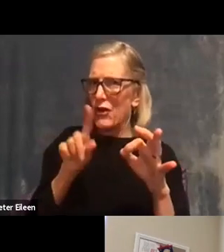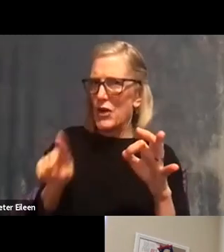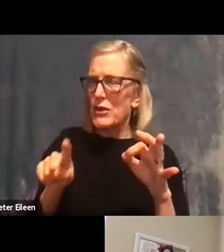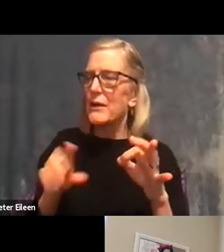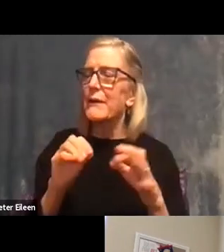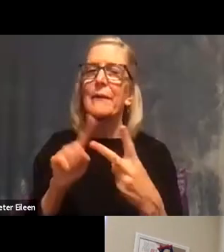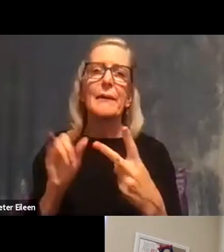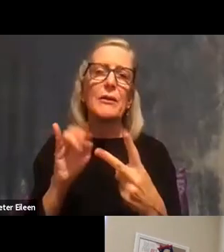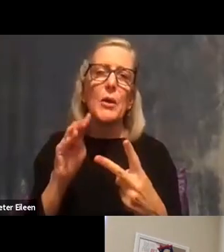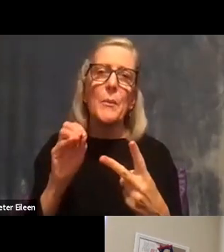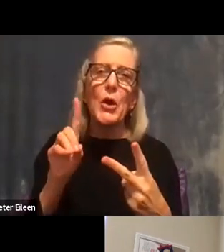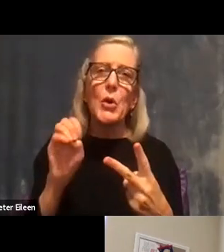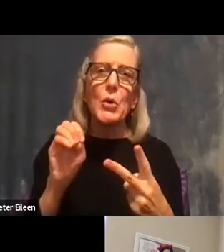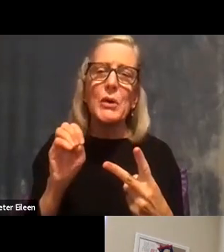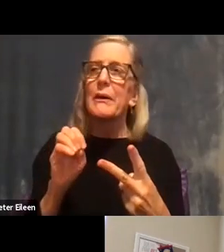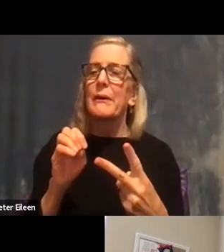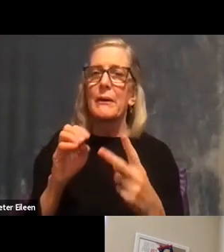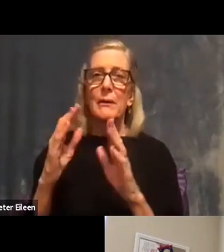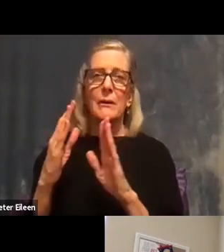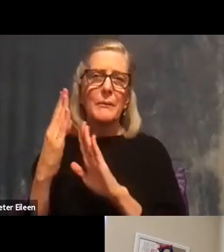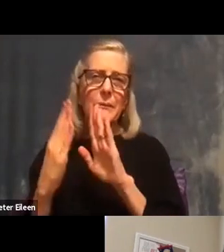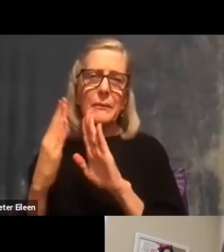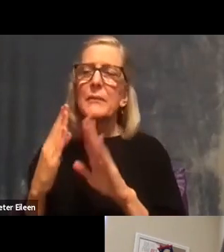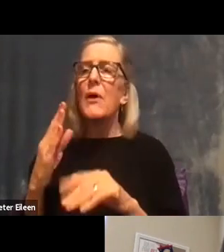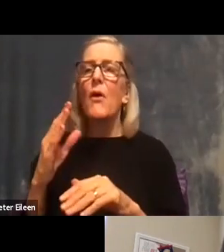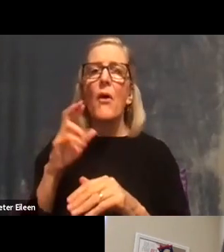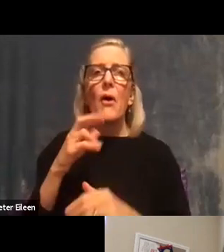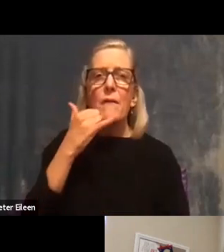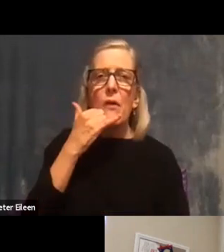whether it's in person or over the phone or online.